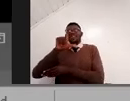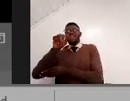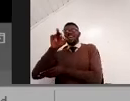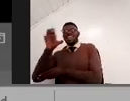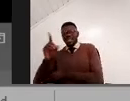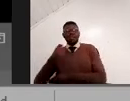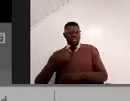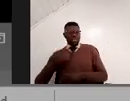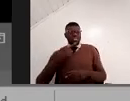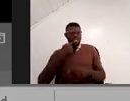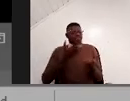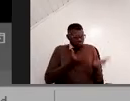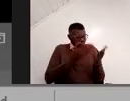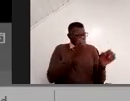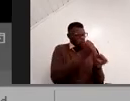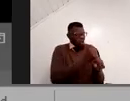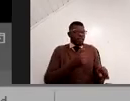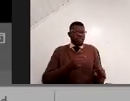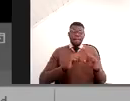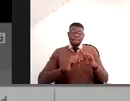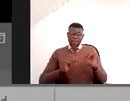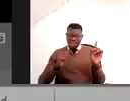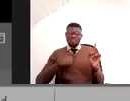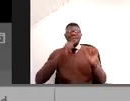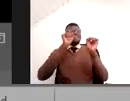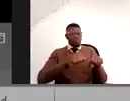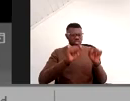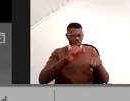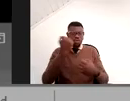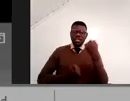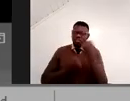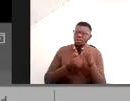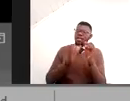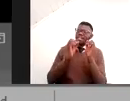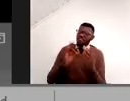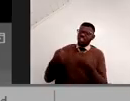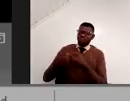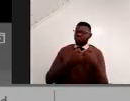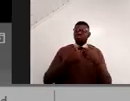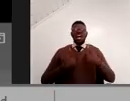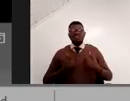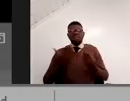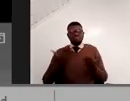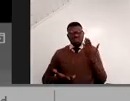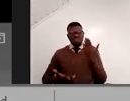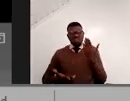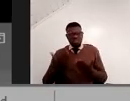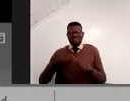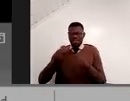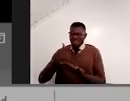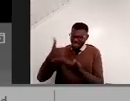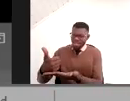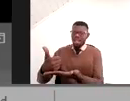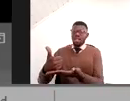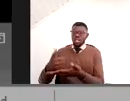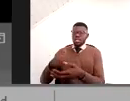However, if I can support difficulties, which are just there for a certain time and we can bridge time, then I will do that